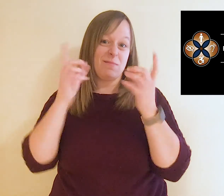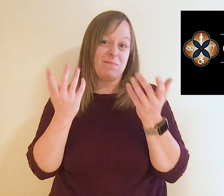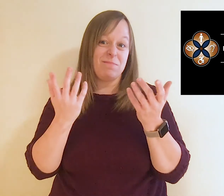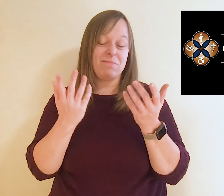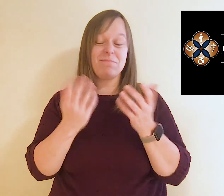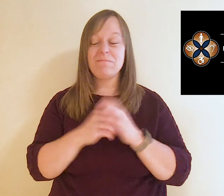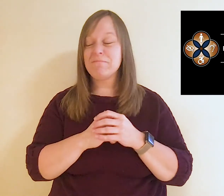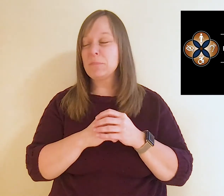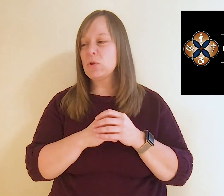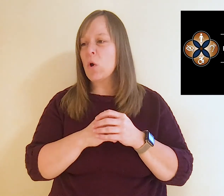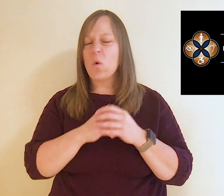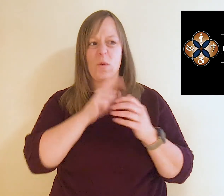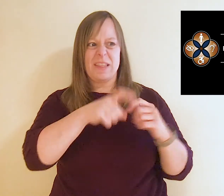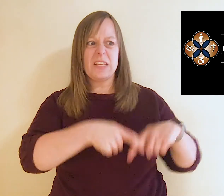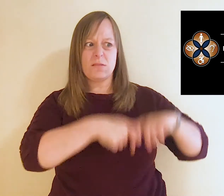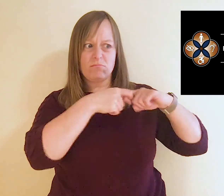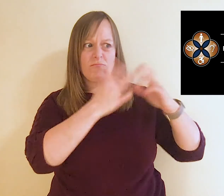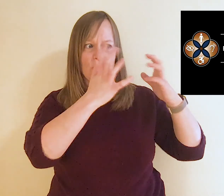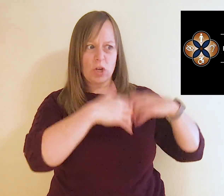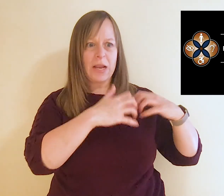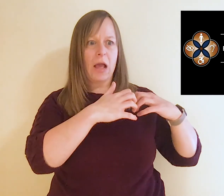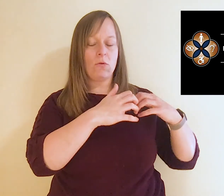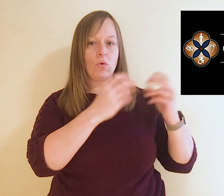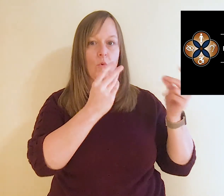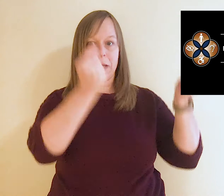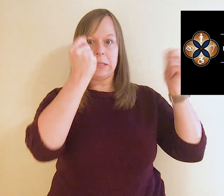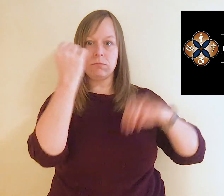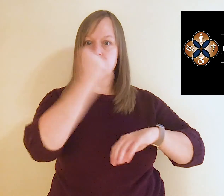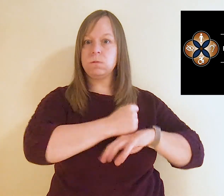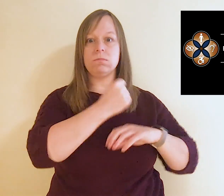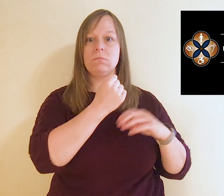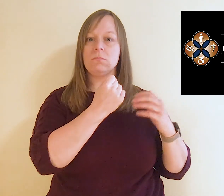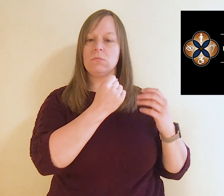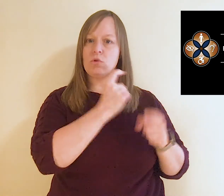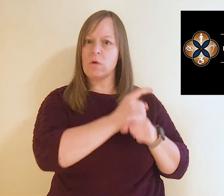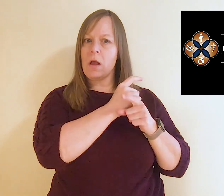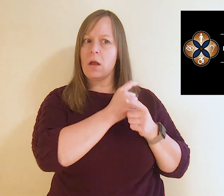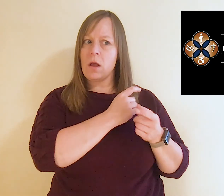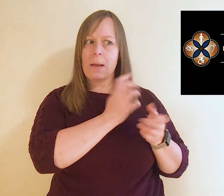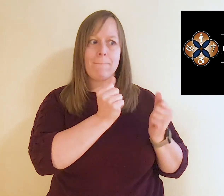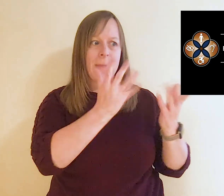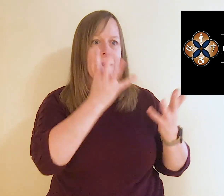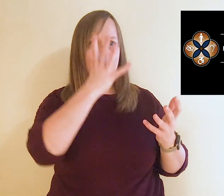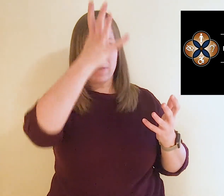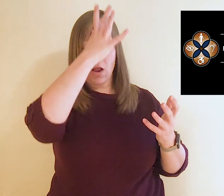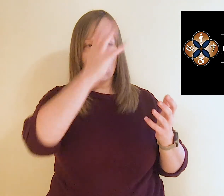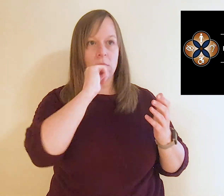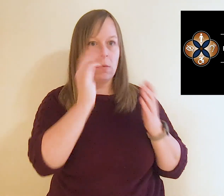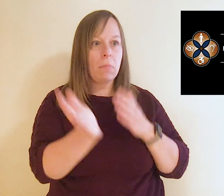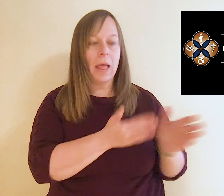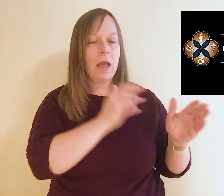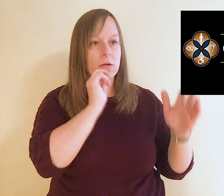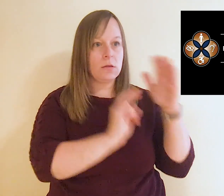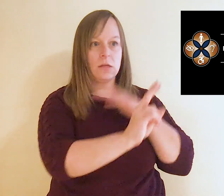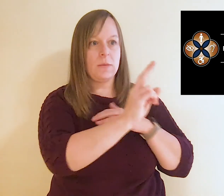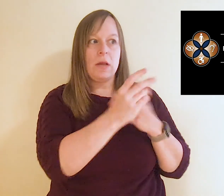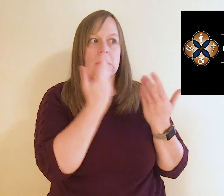And so, this shutdown took place very quickly and many parents had no way of planning or anticipating